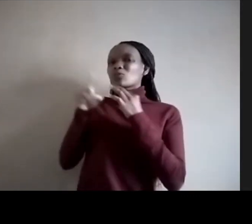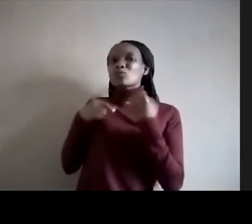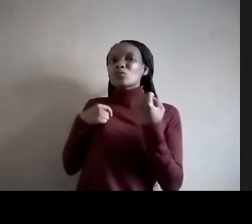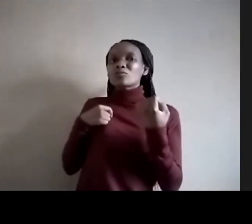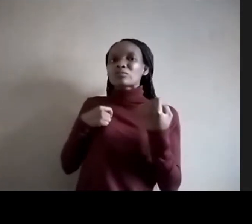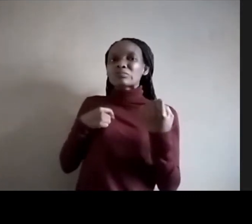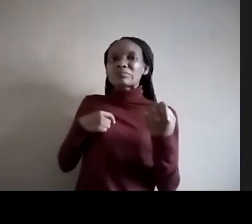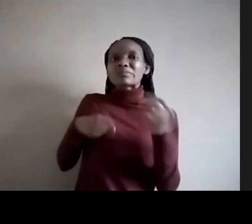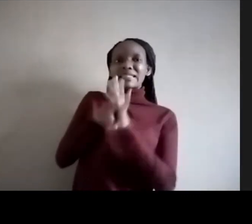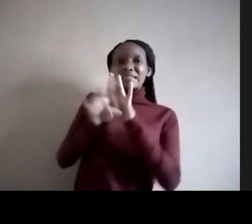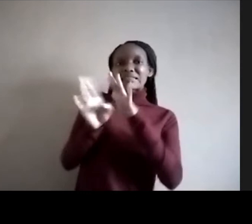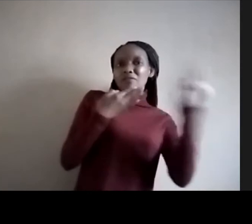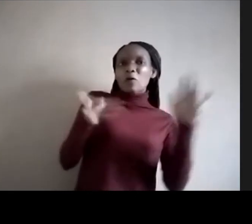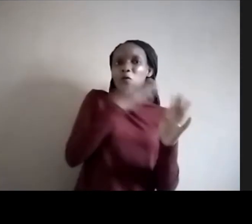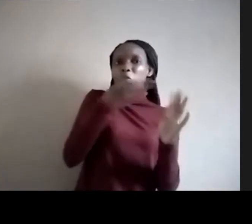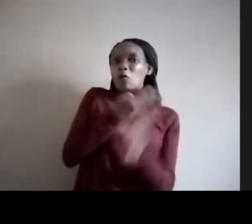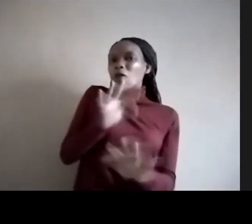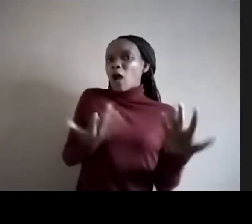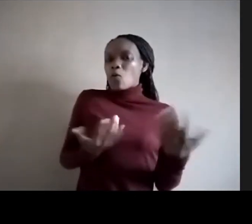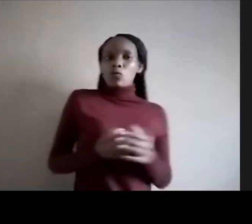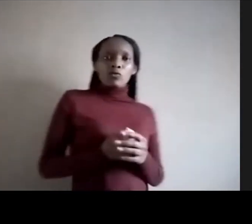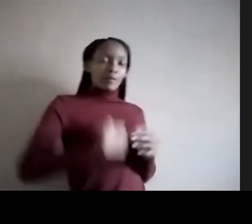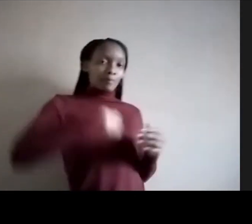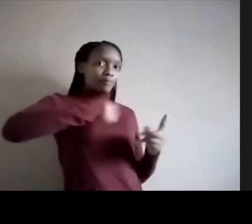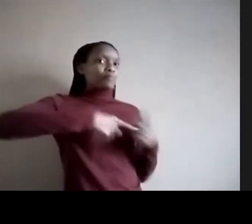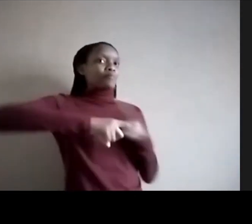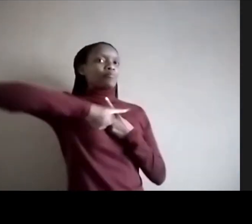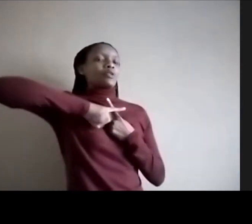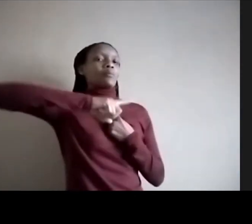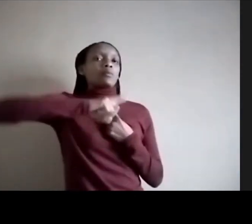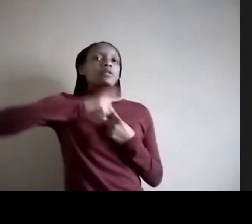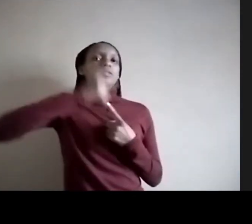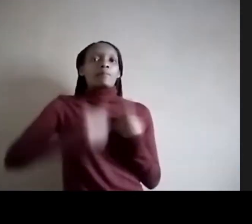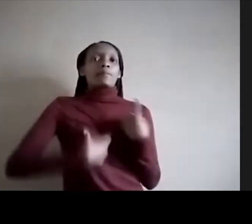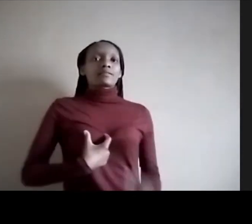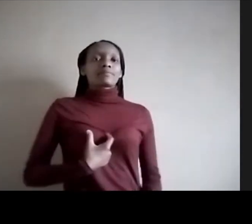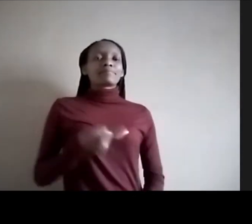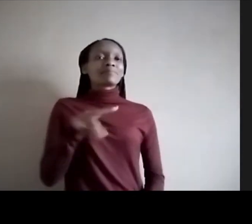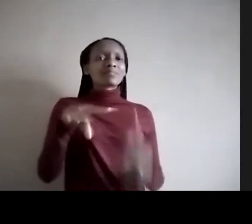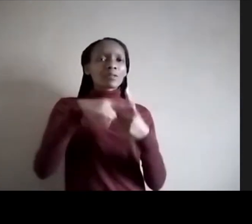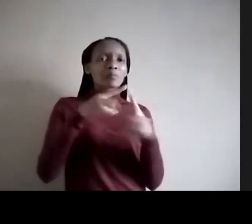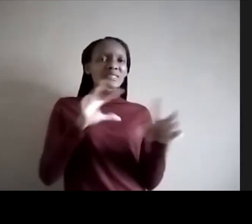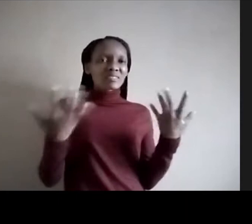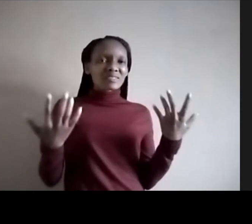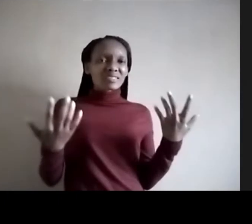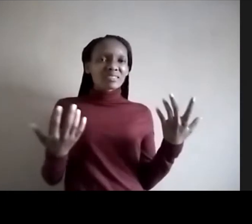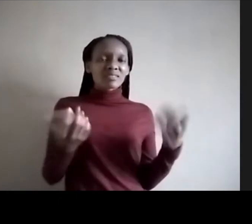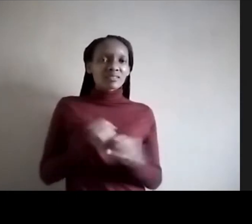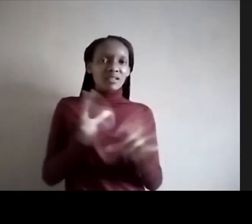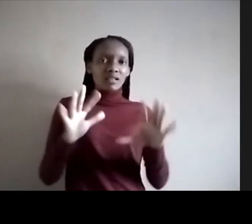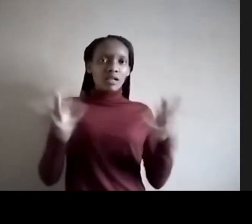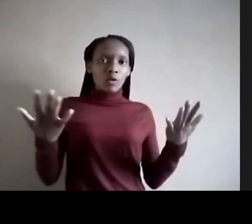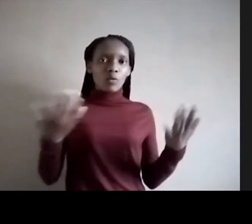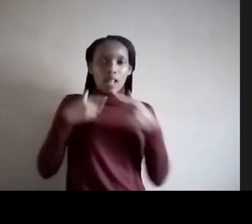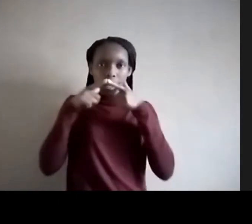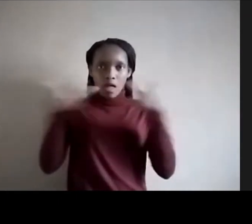person. And positivity also begins with the language that you speak. Most of the time, negative people